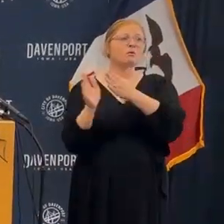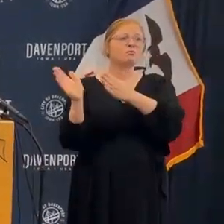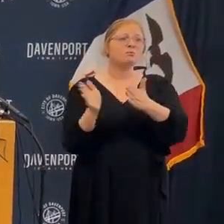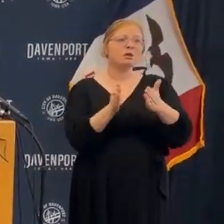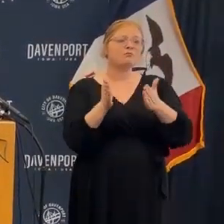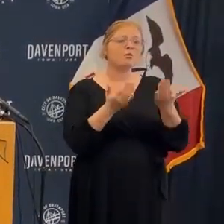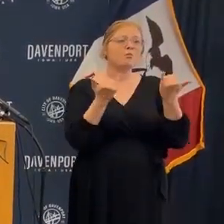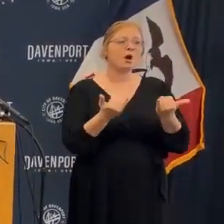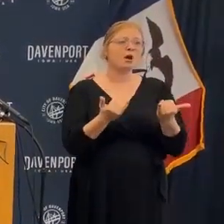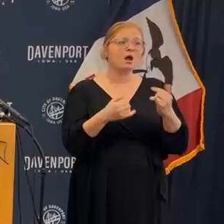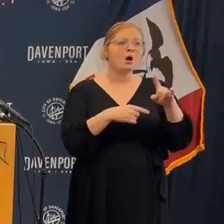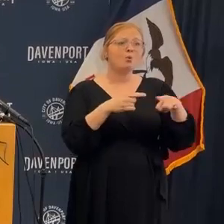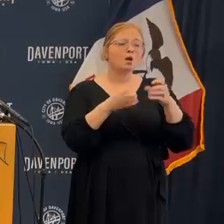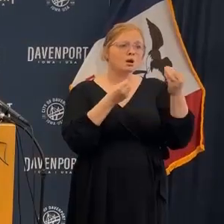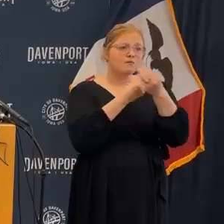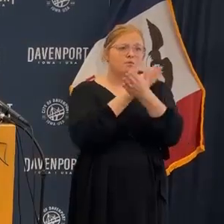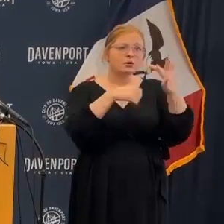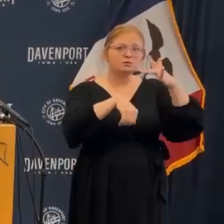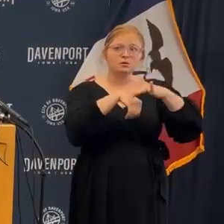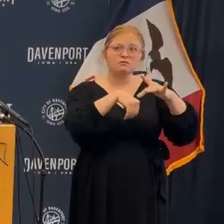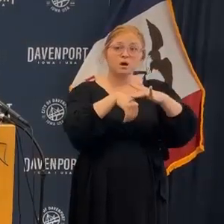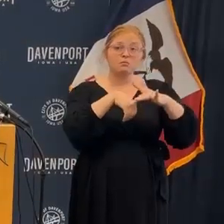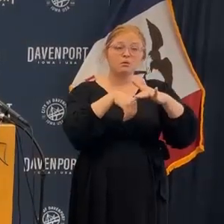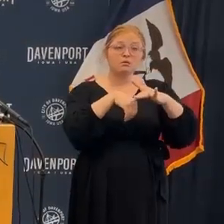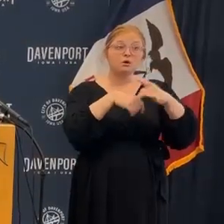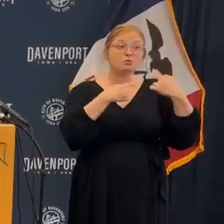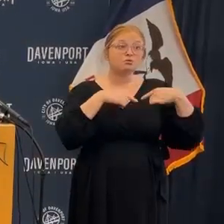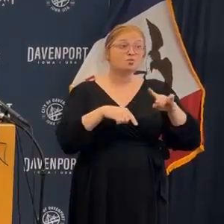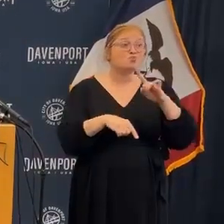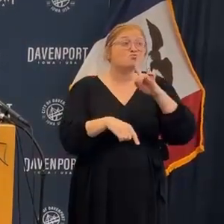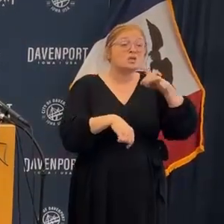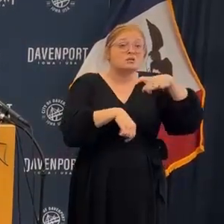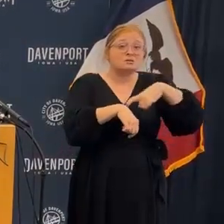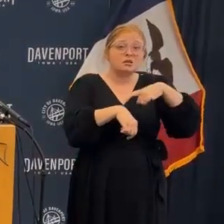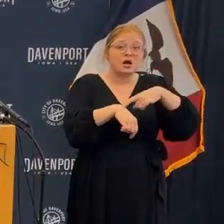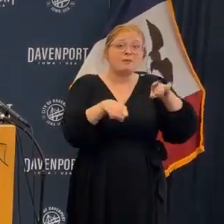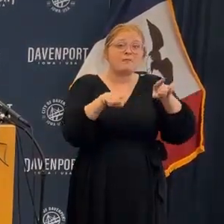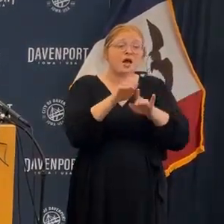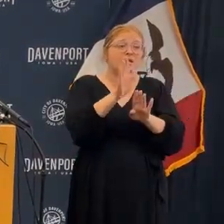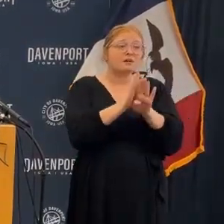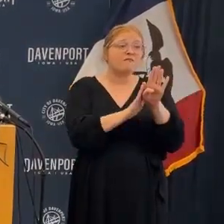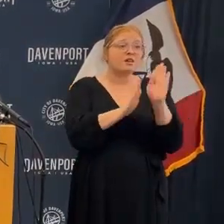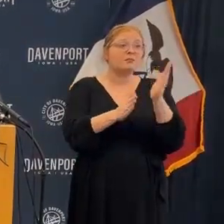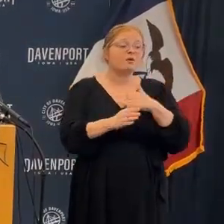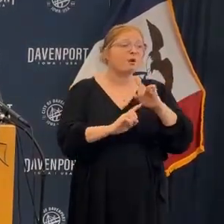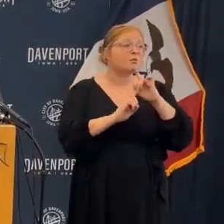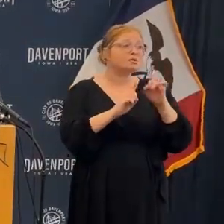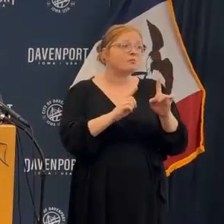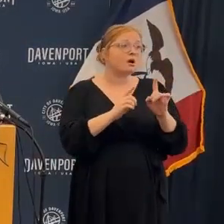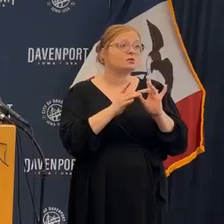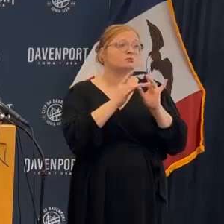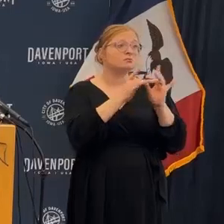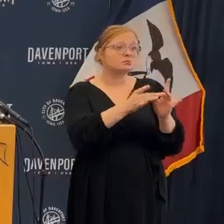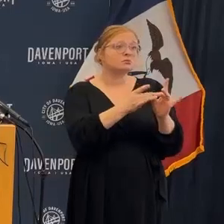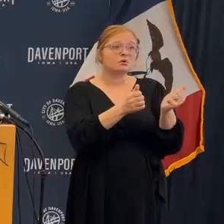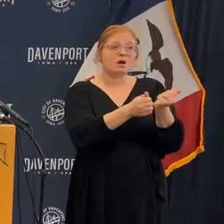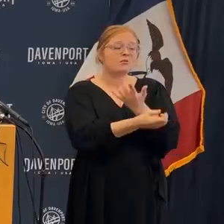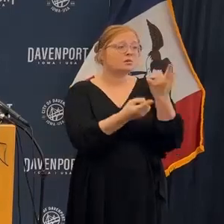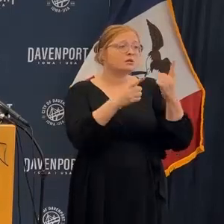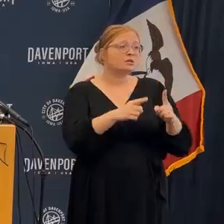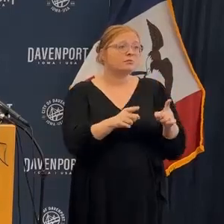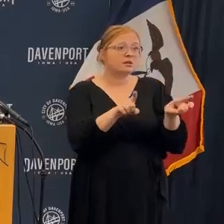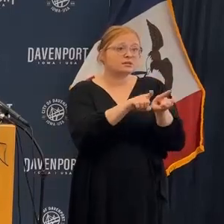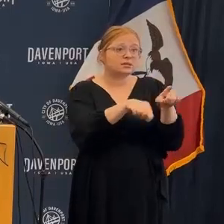in real time and developing the incident accordingly. We are consistently